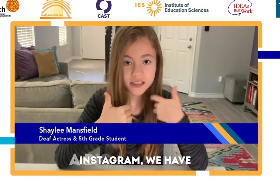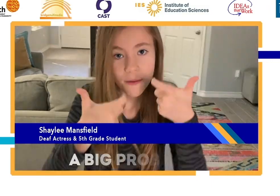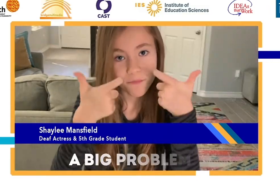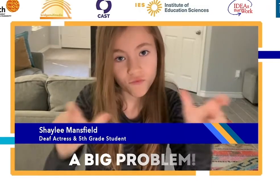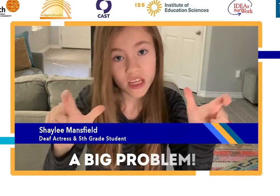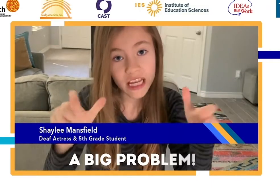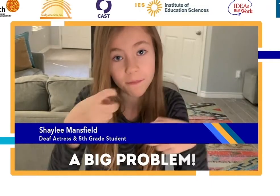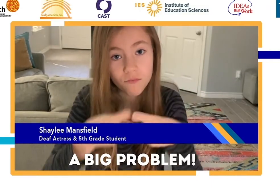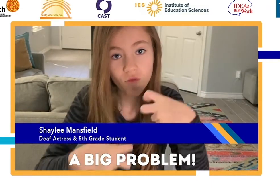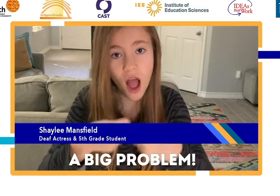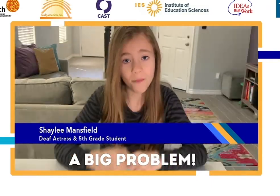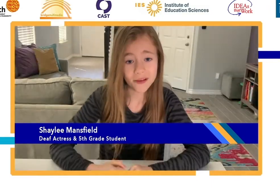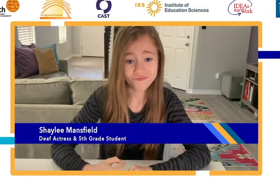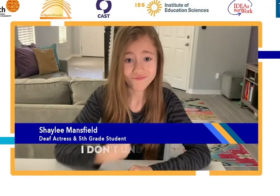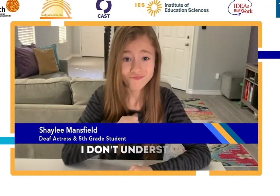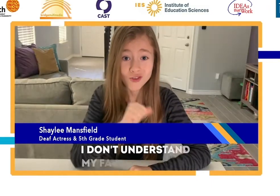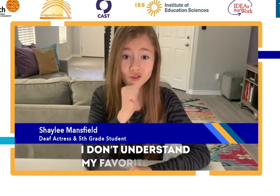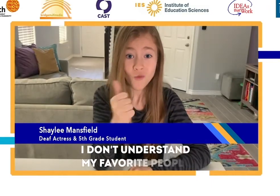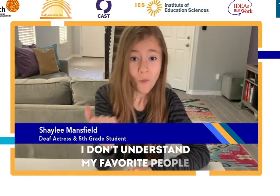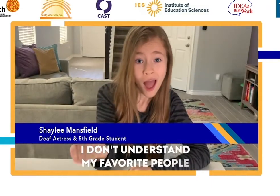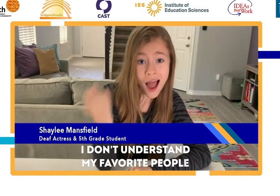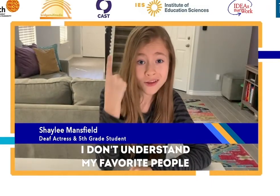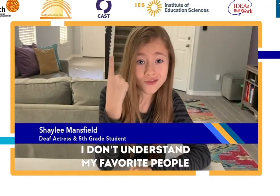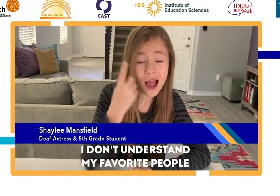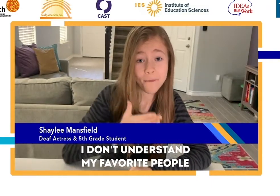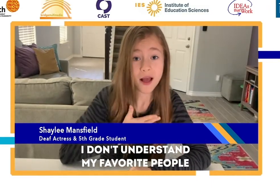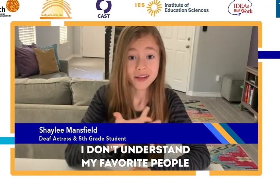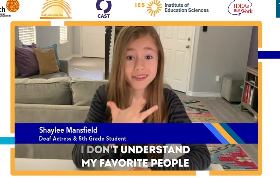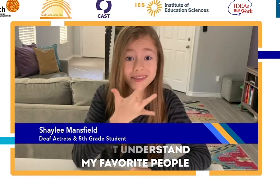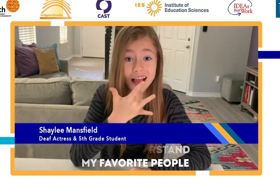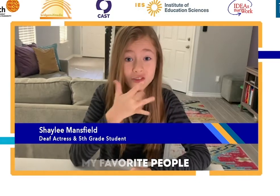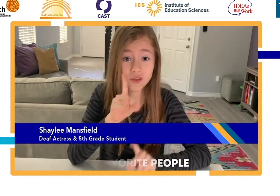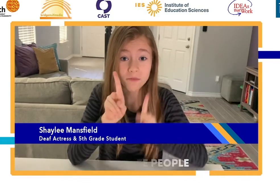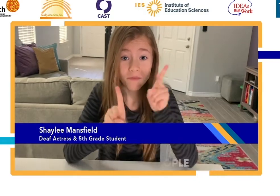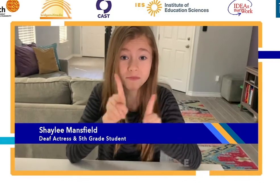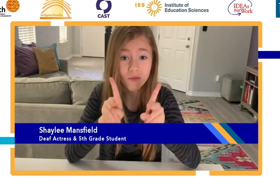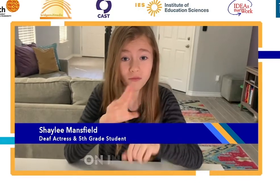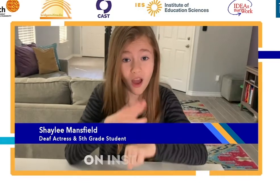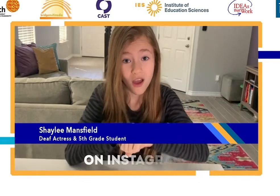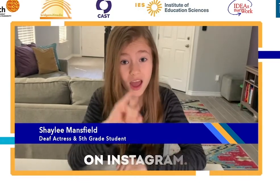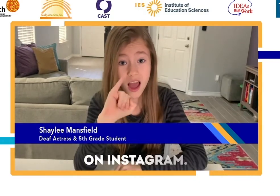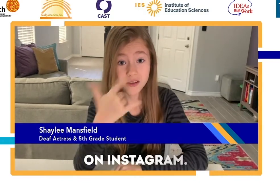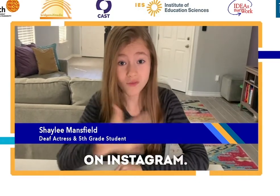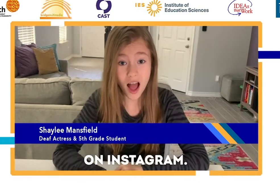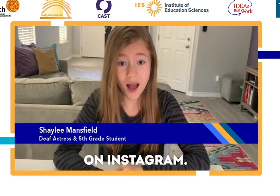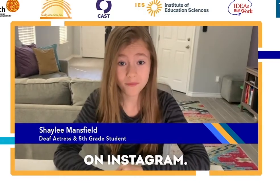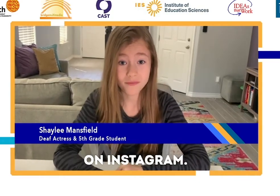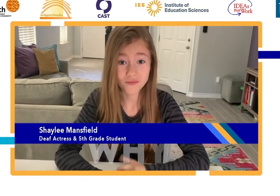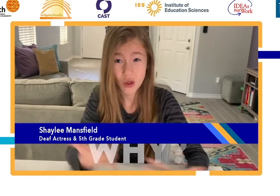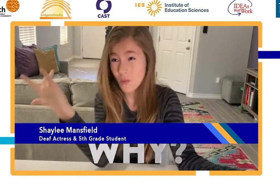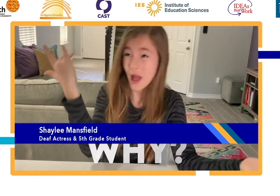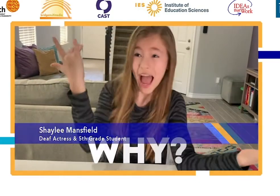a big problem. I don't understand my favorite people on Instagram. Why?